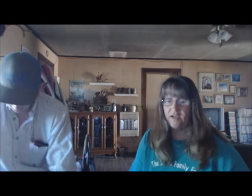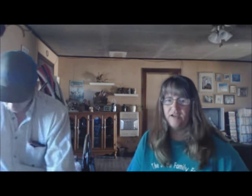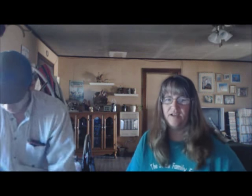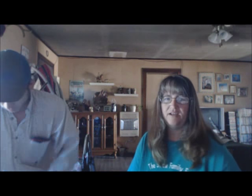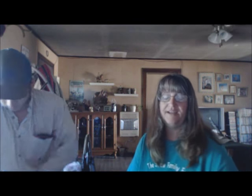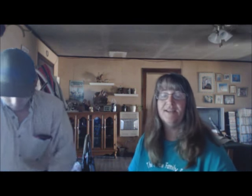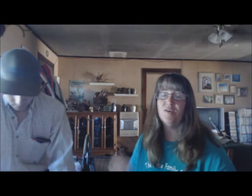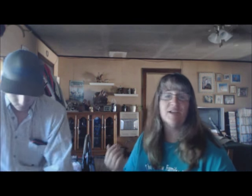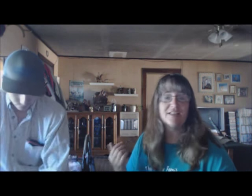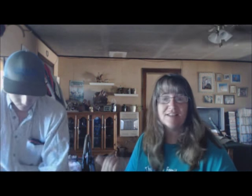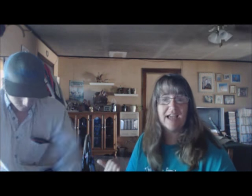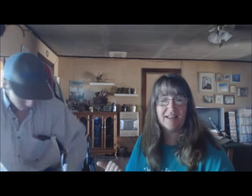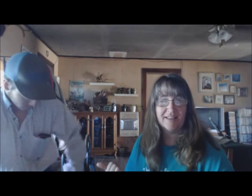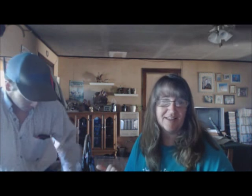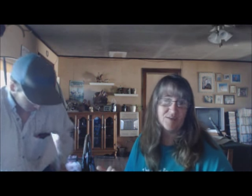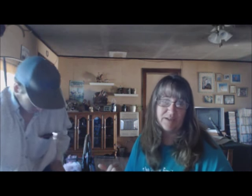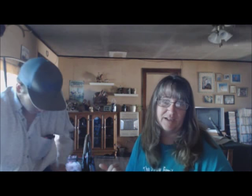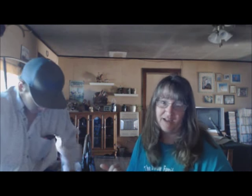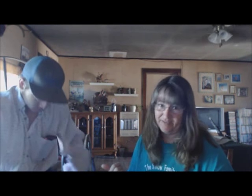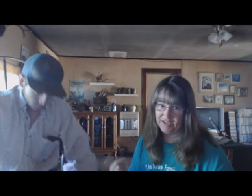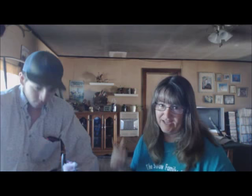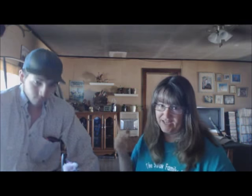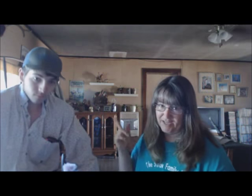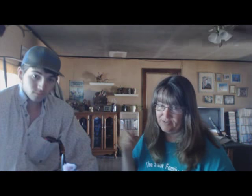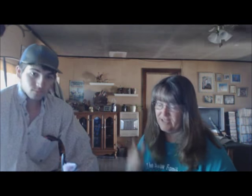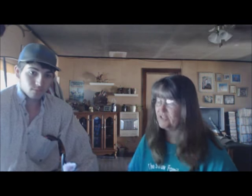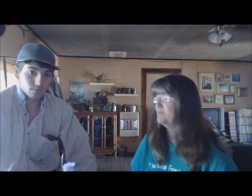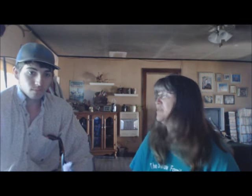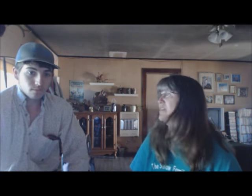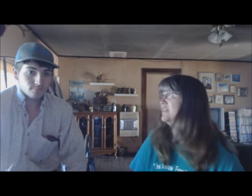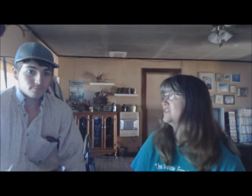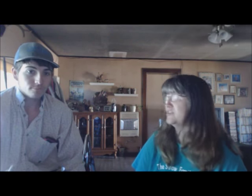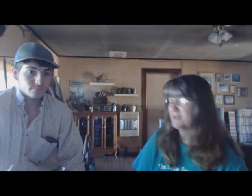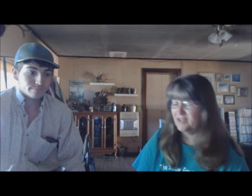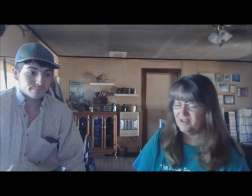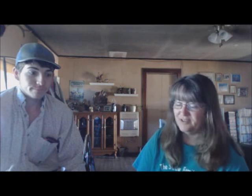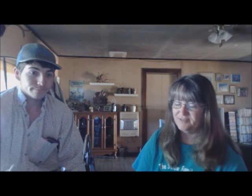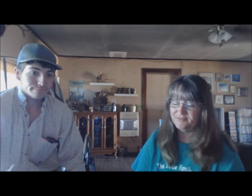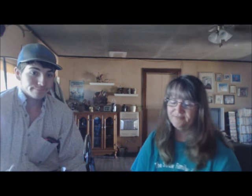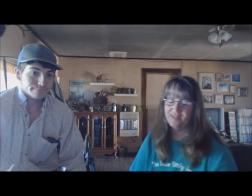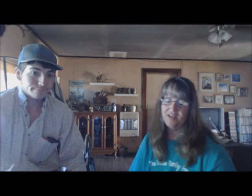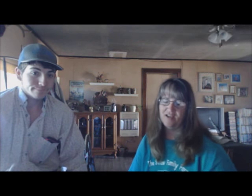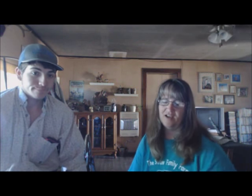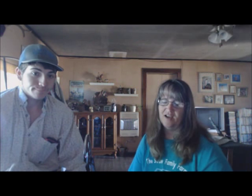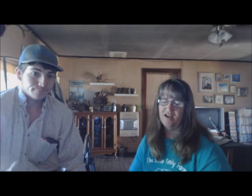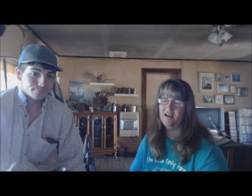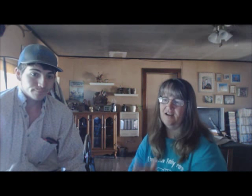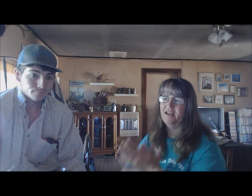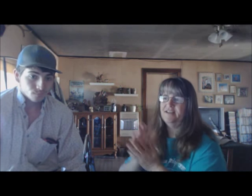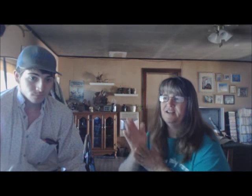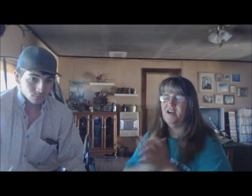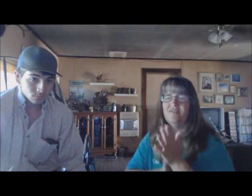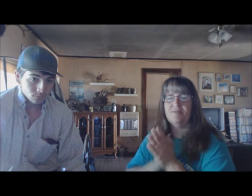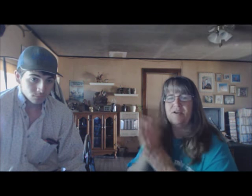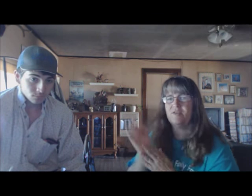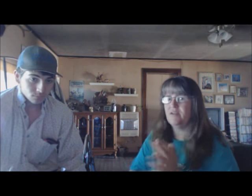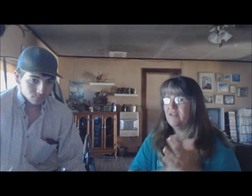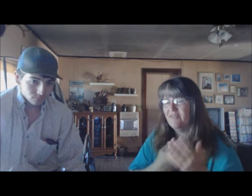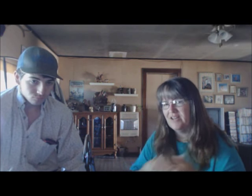But, and no, he doesn't act like this one had a headache. He was actually pretty nice to me, huh? All right. And, off to market, we don't have